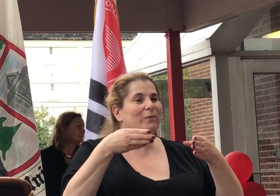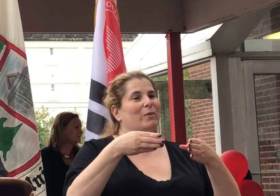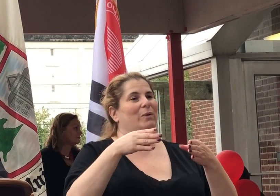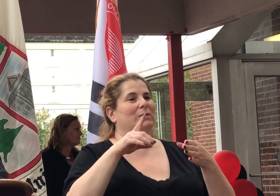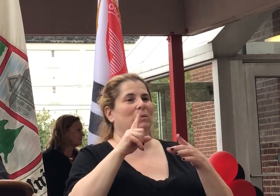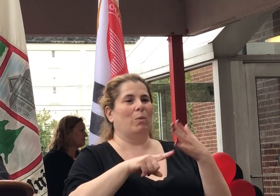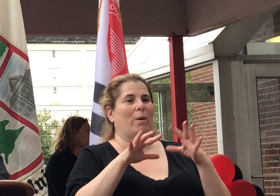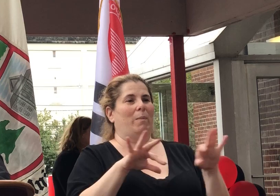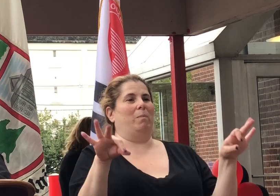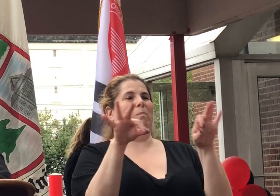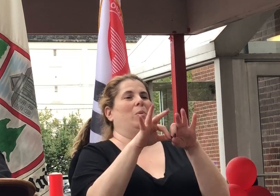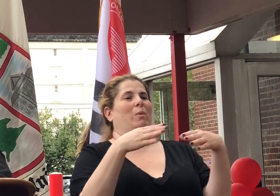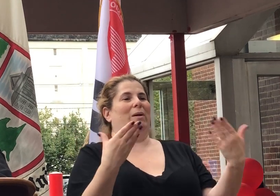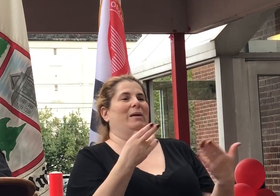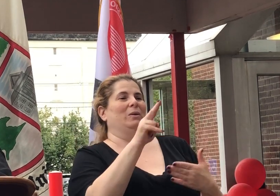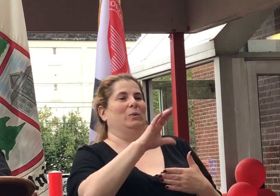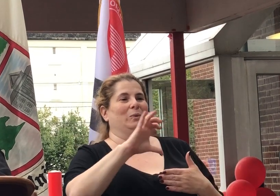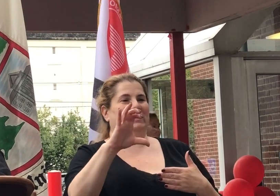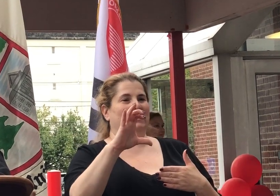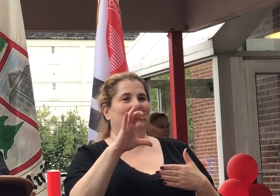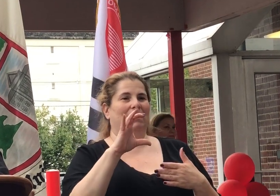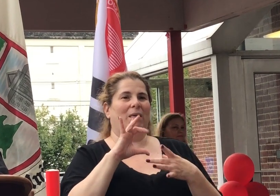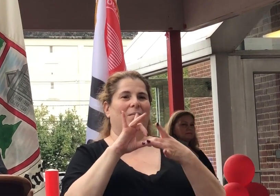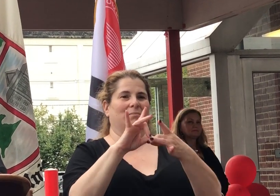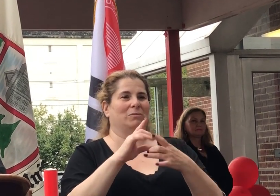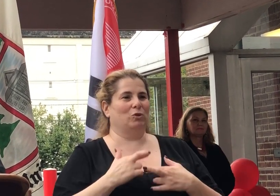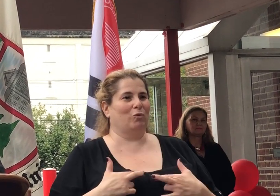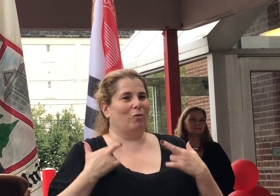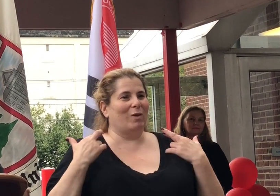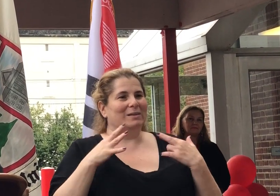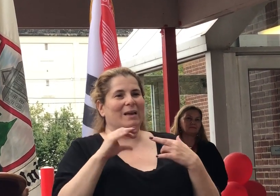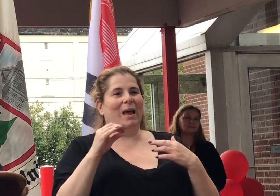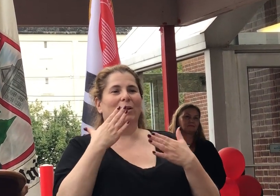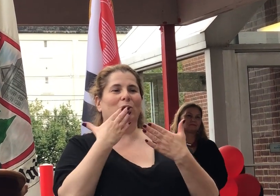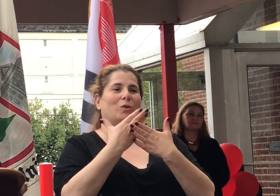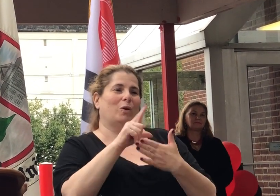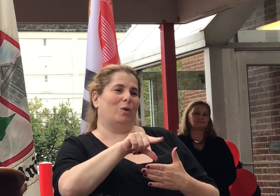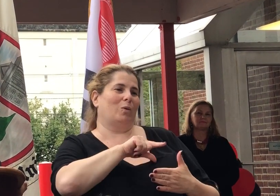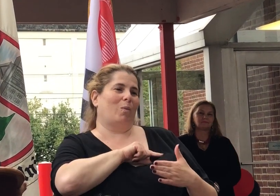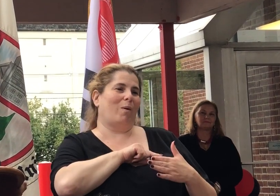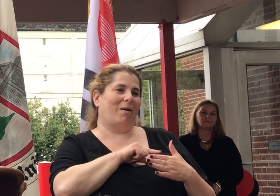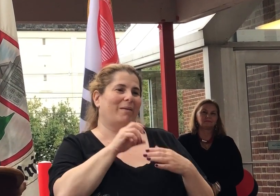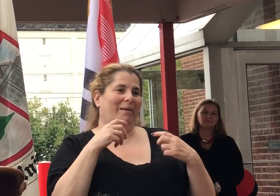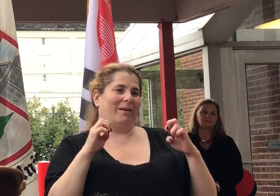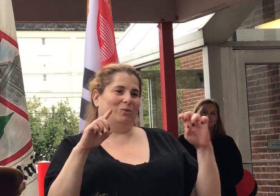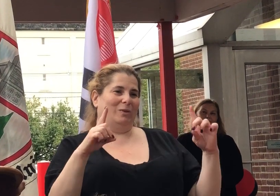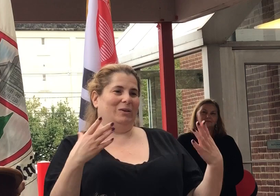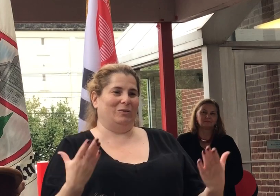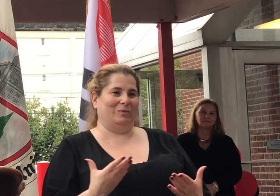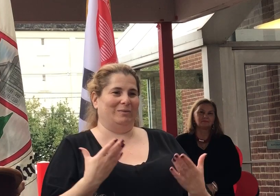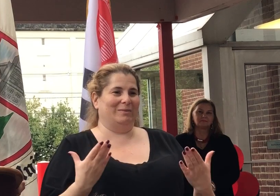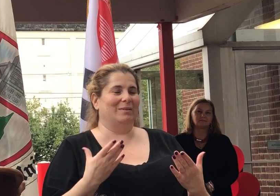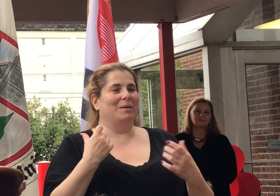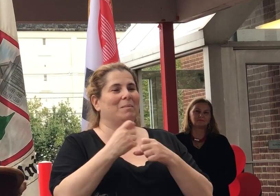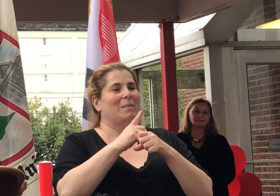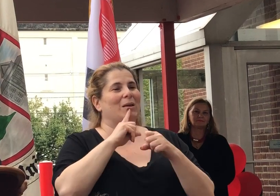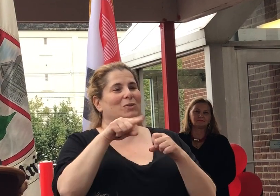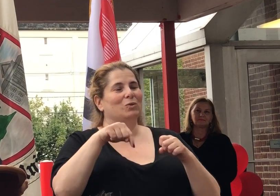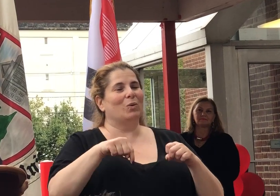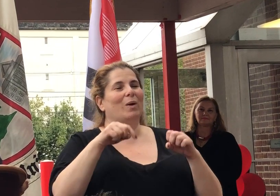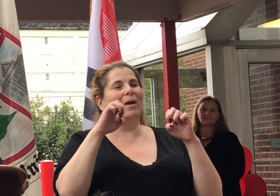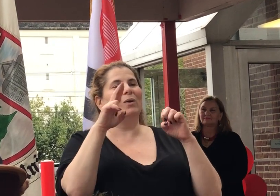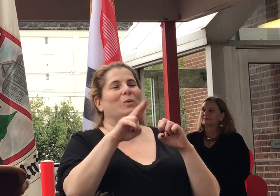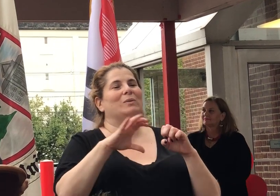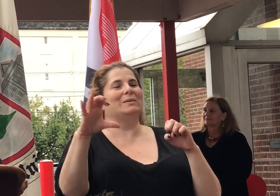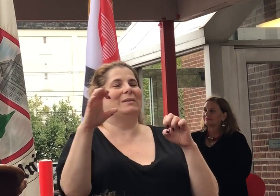here in Union County. And that comes to our residents and the quality of education they are receiving here in making sure that this education Union County